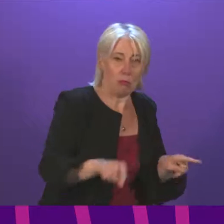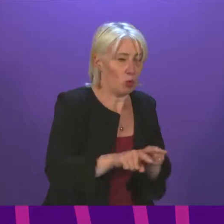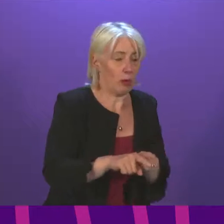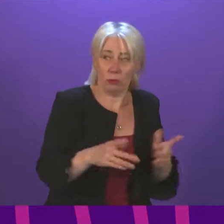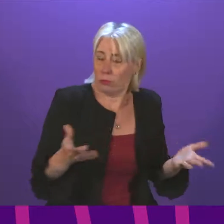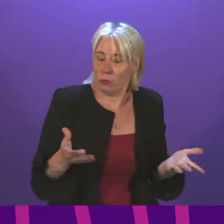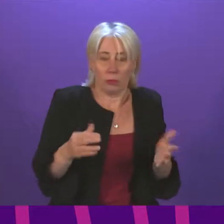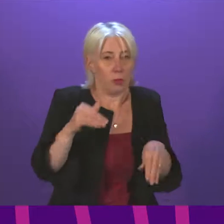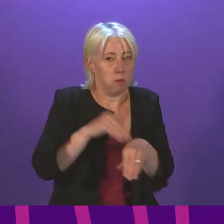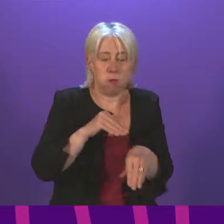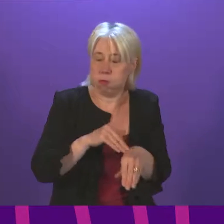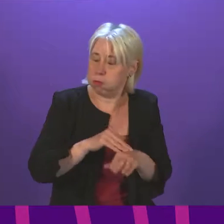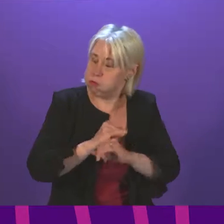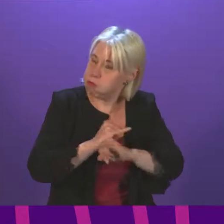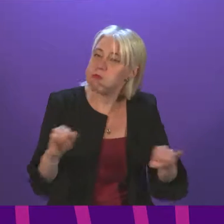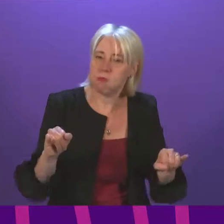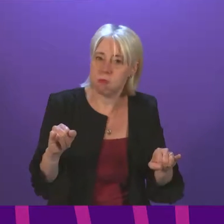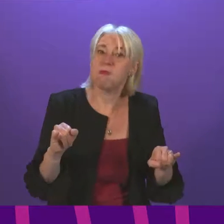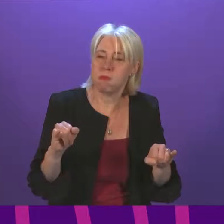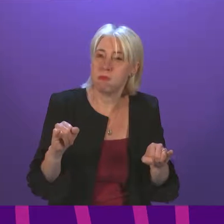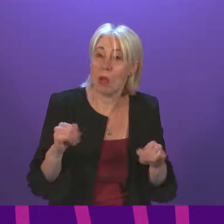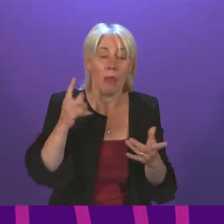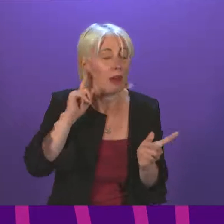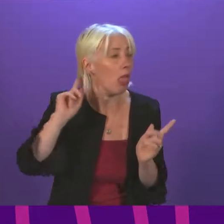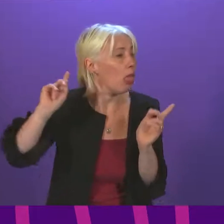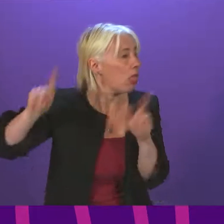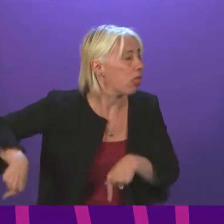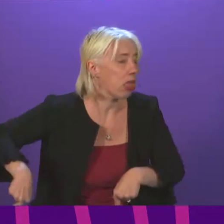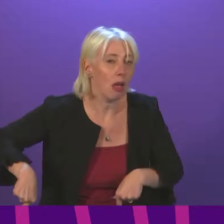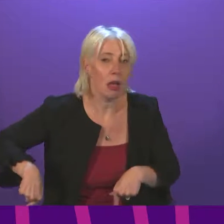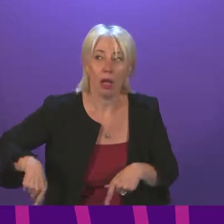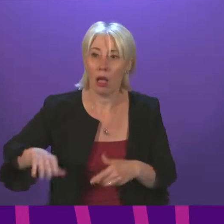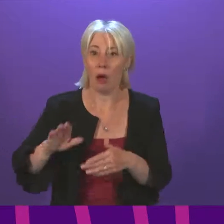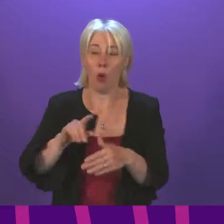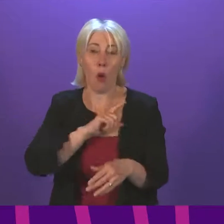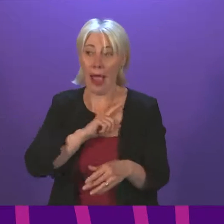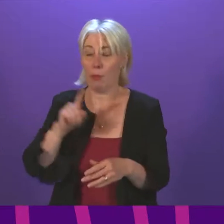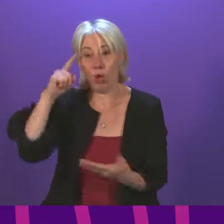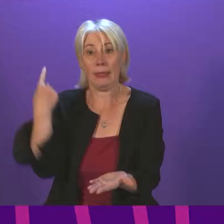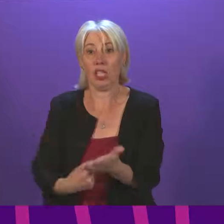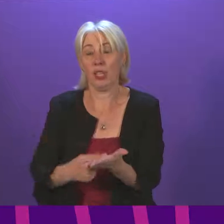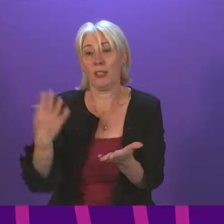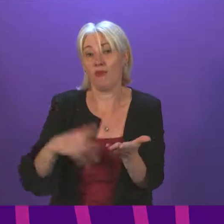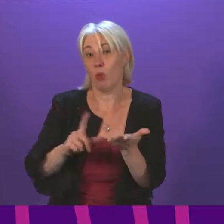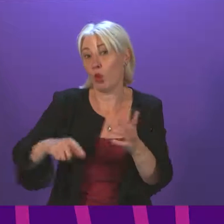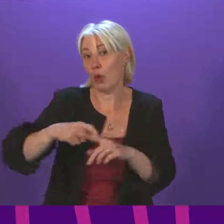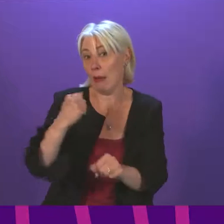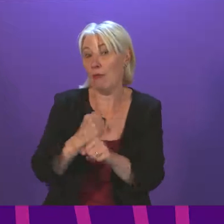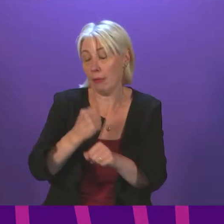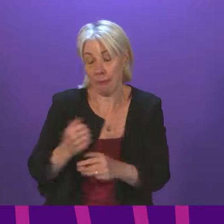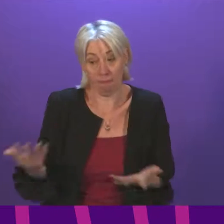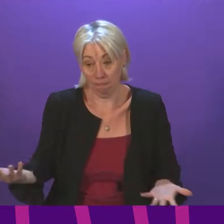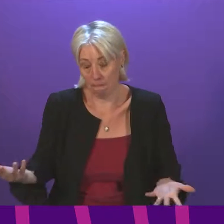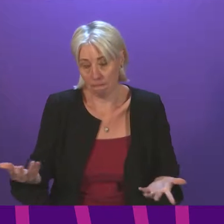– are willful examples of the neglect and the decision-making that has been arrived at by the UK Government.